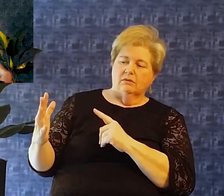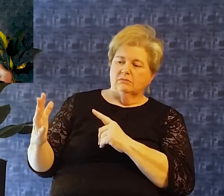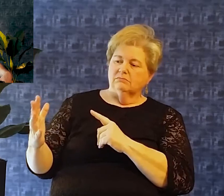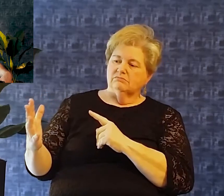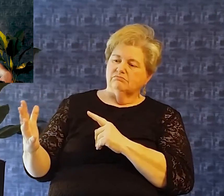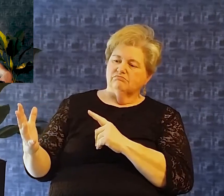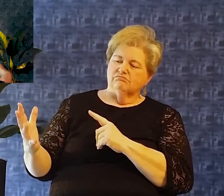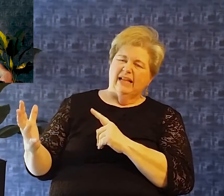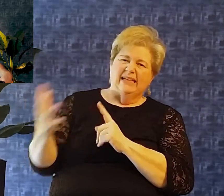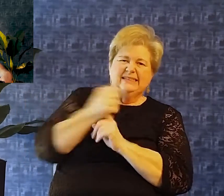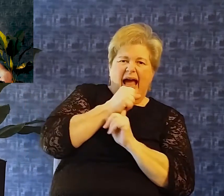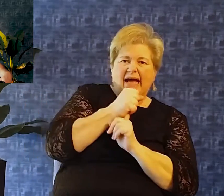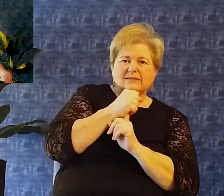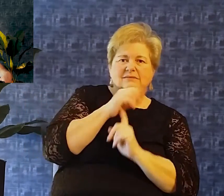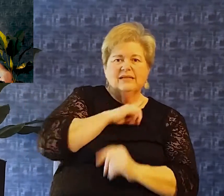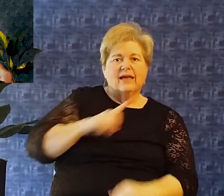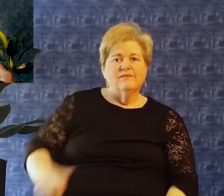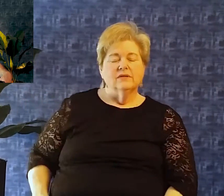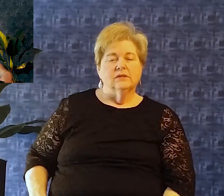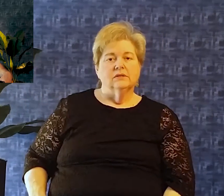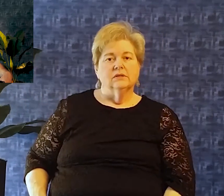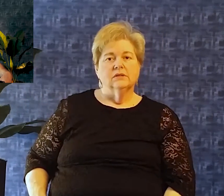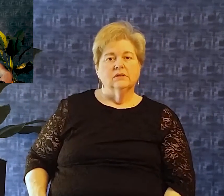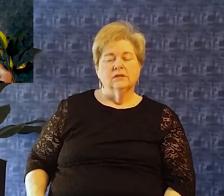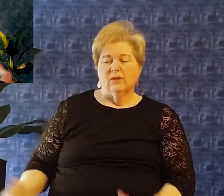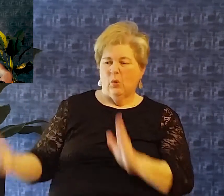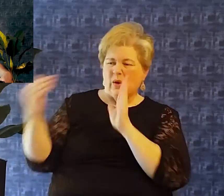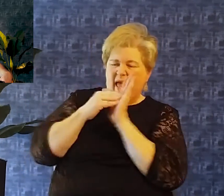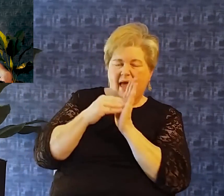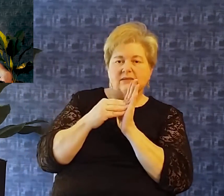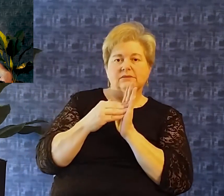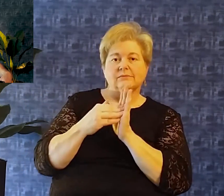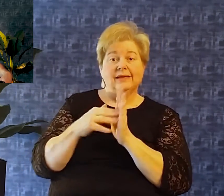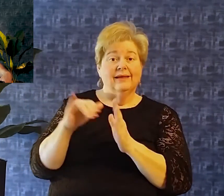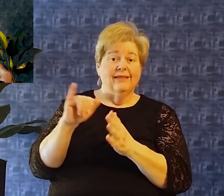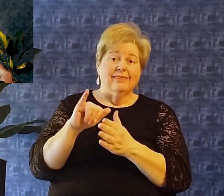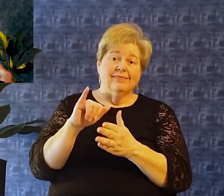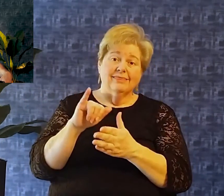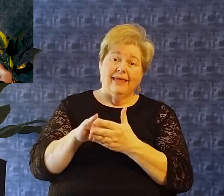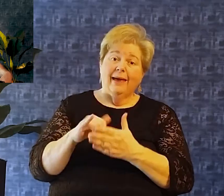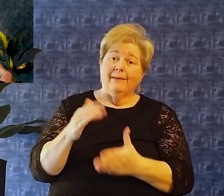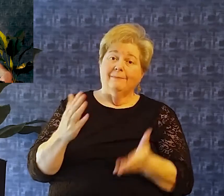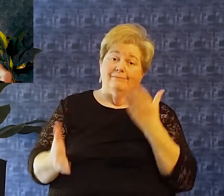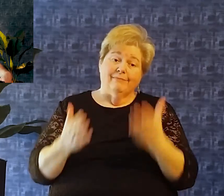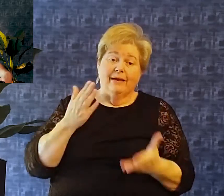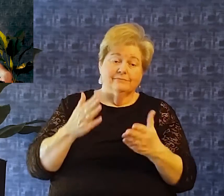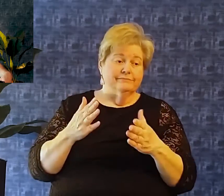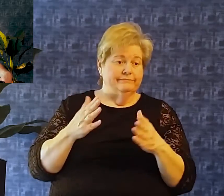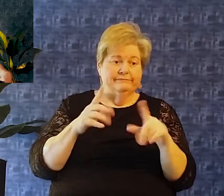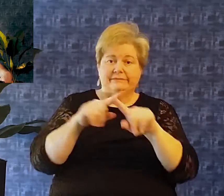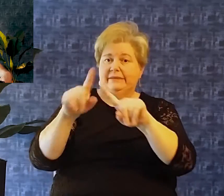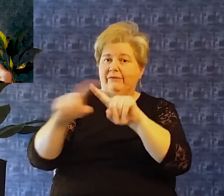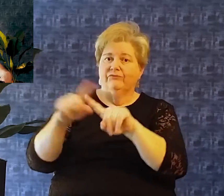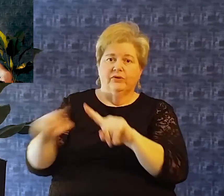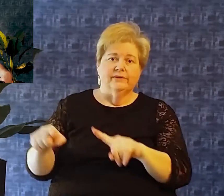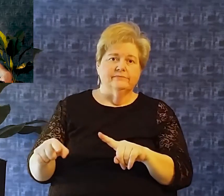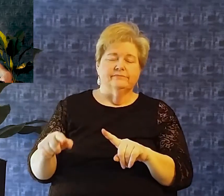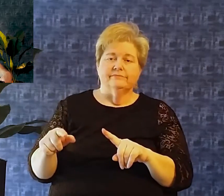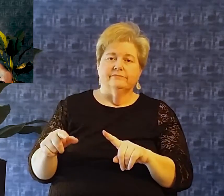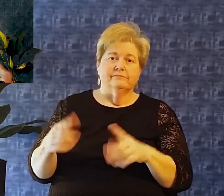They are trying to impose their will on david and they are uprising against him And this could have taken a lot of different forms. We